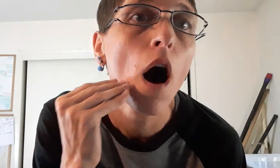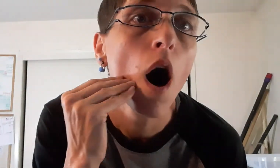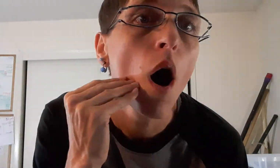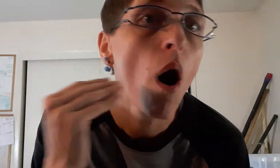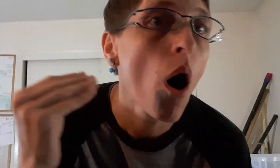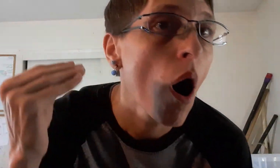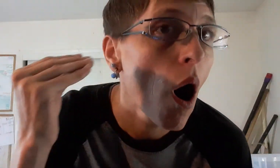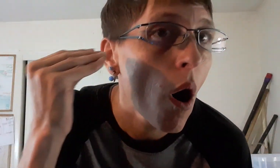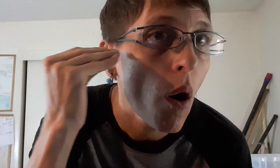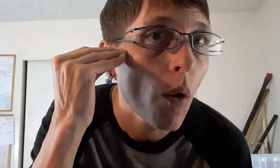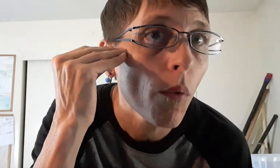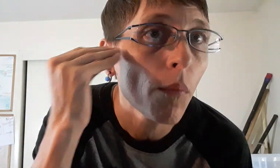Home. Home.